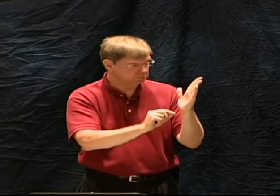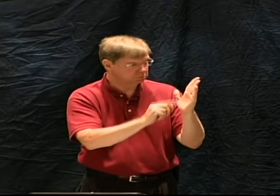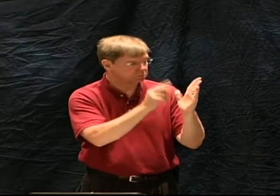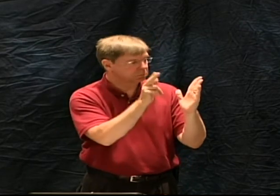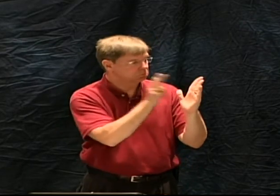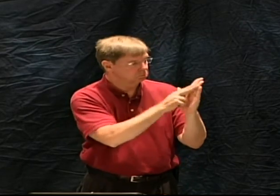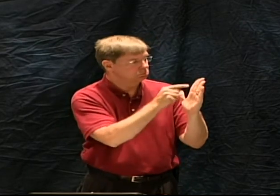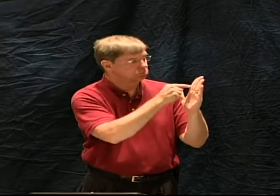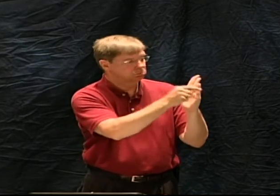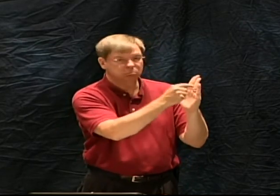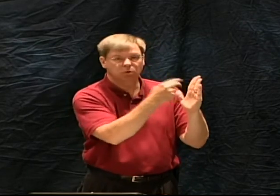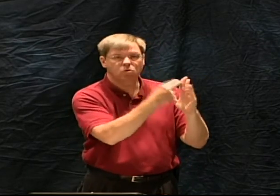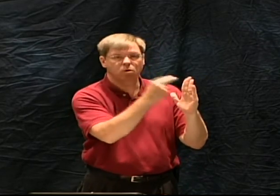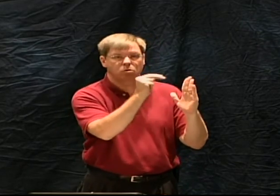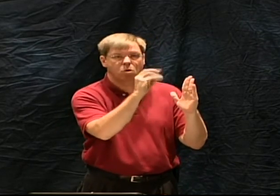goods with promissory notes.